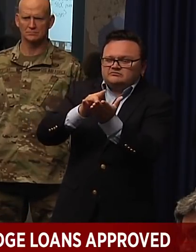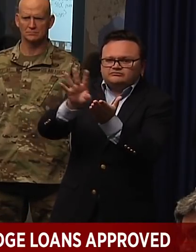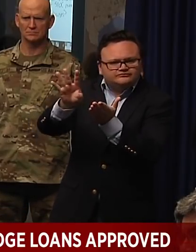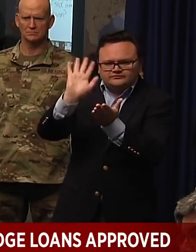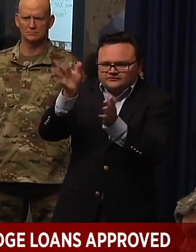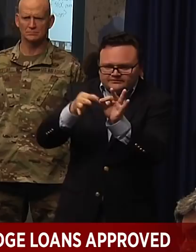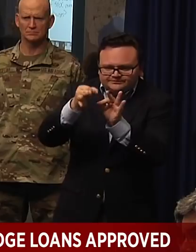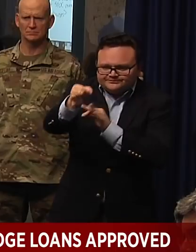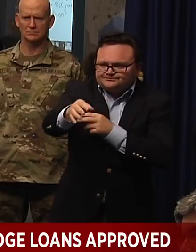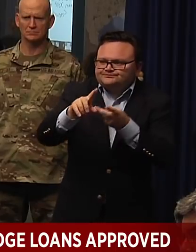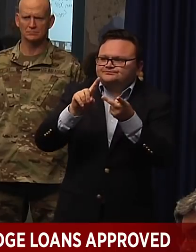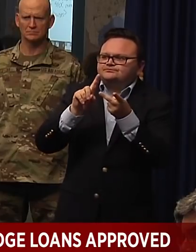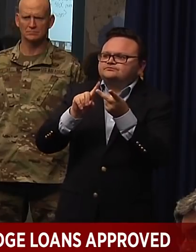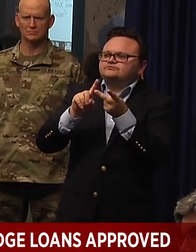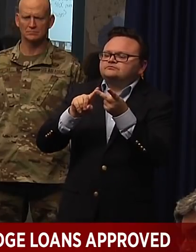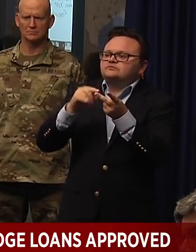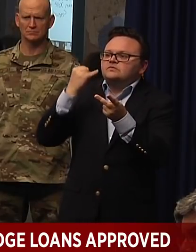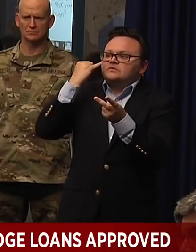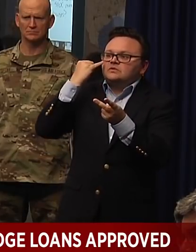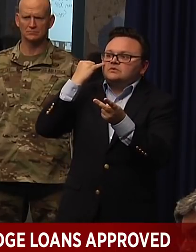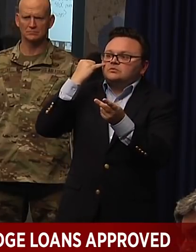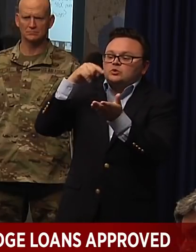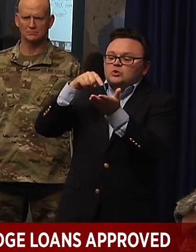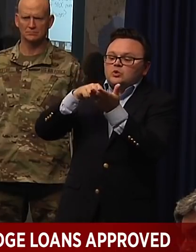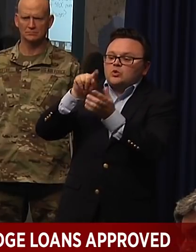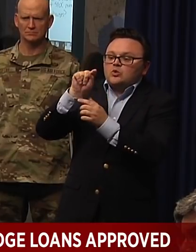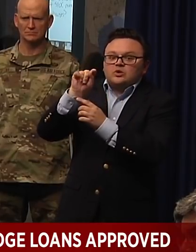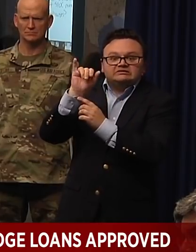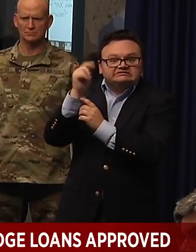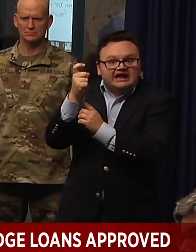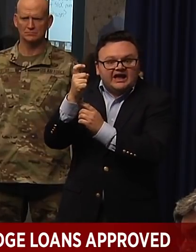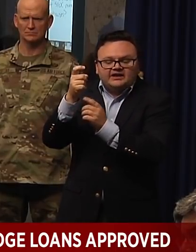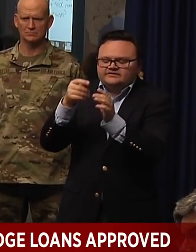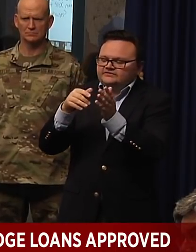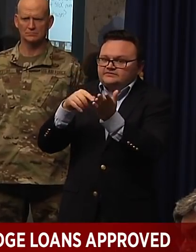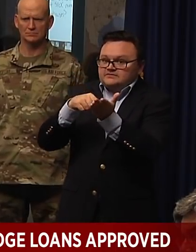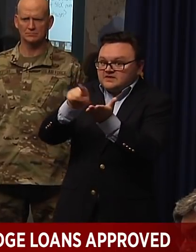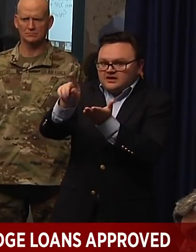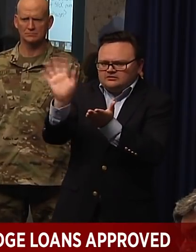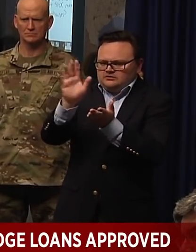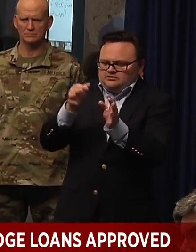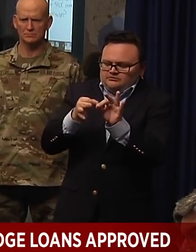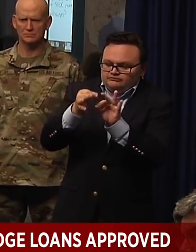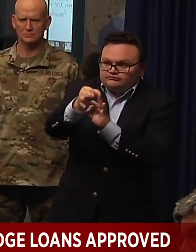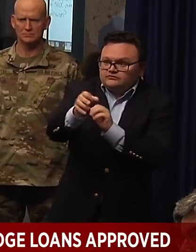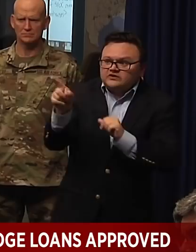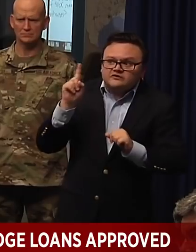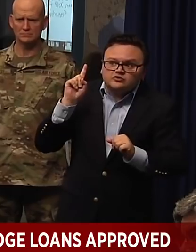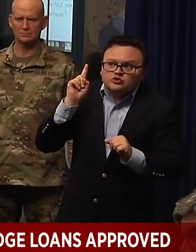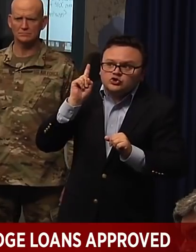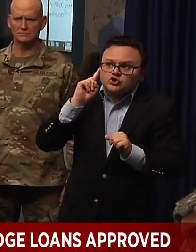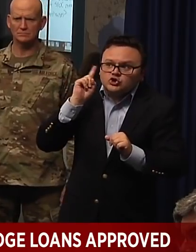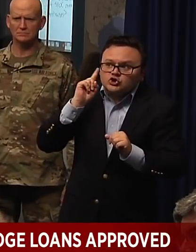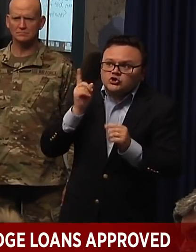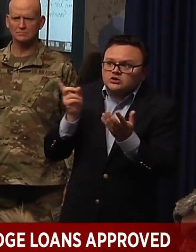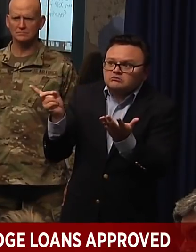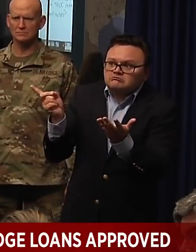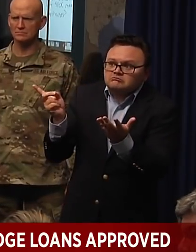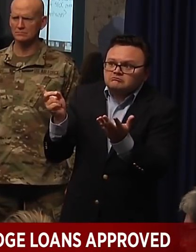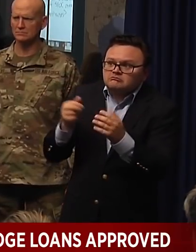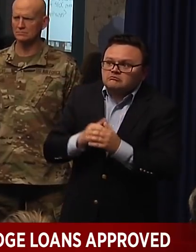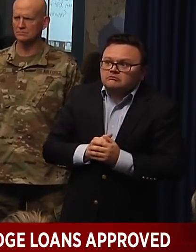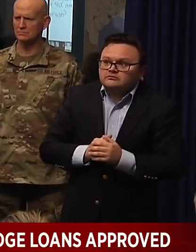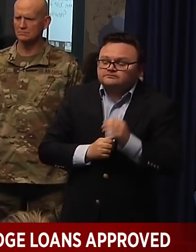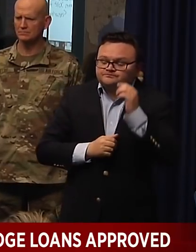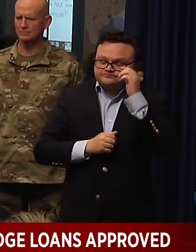month. Have you heard any of that? Have those requests gotten to you and any more of that? I mean,